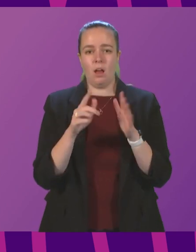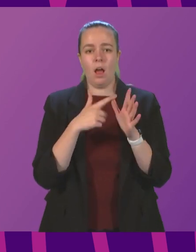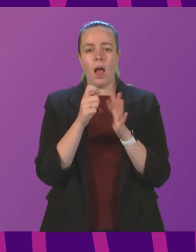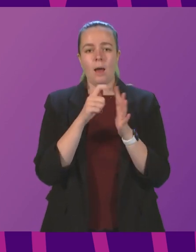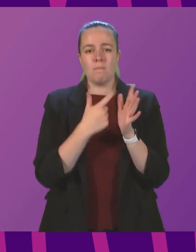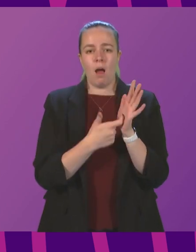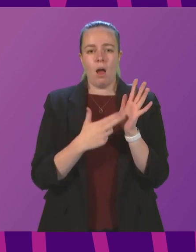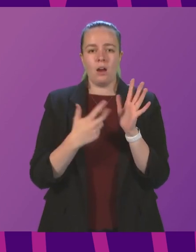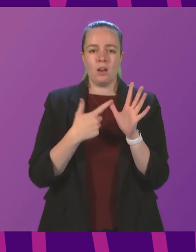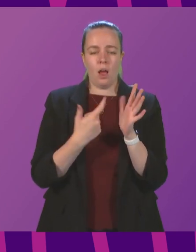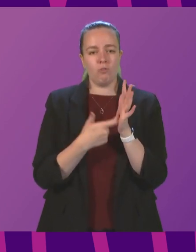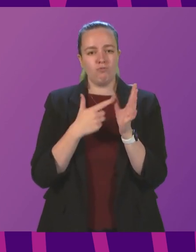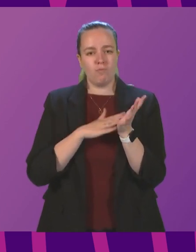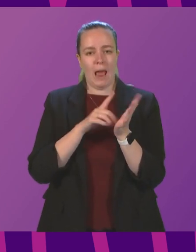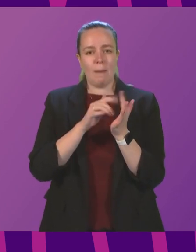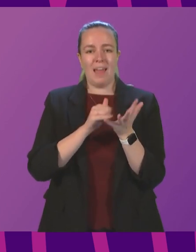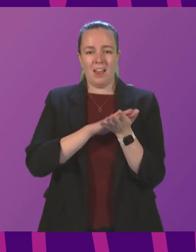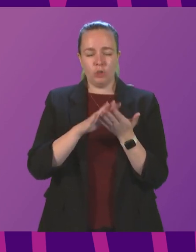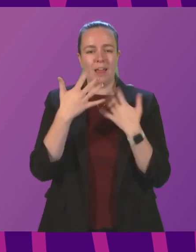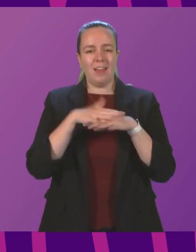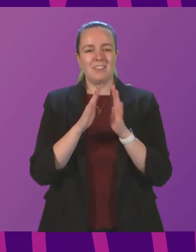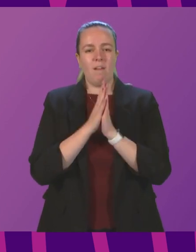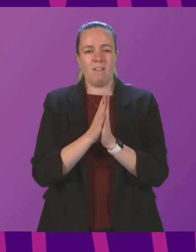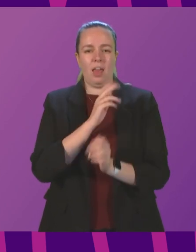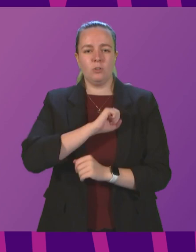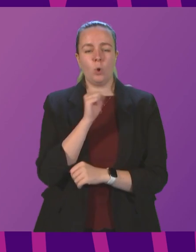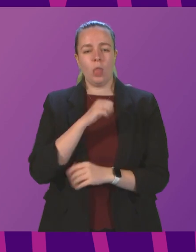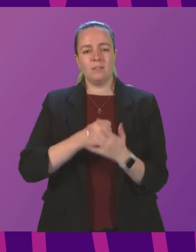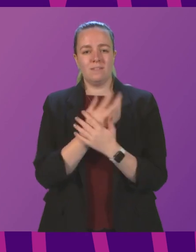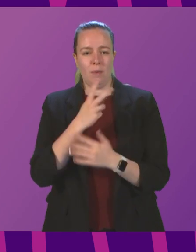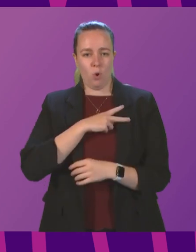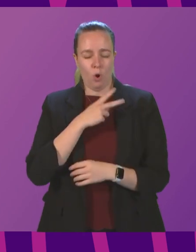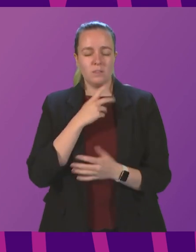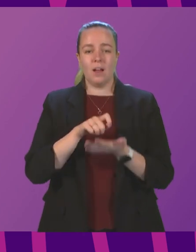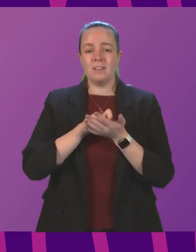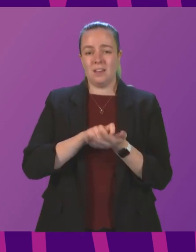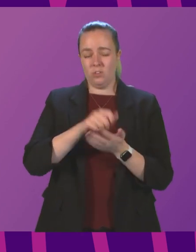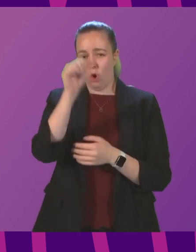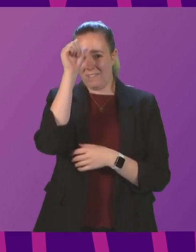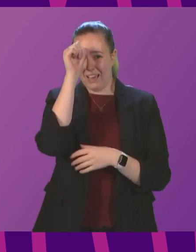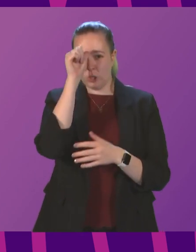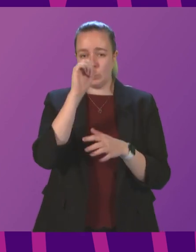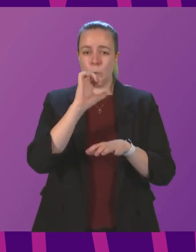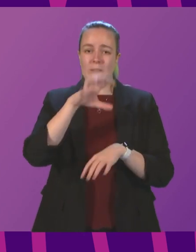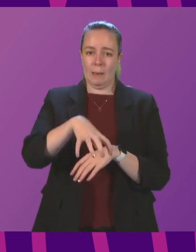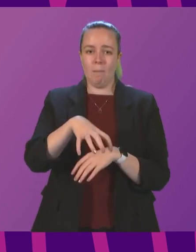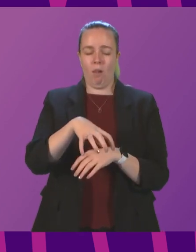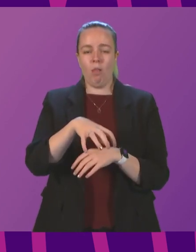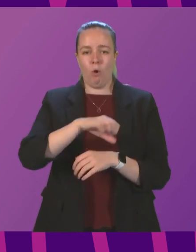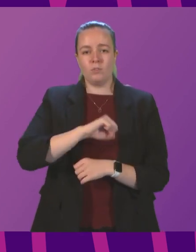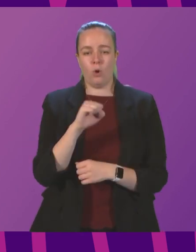Aparna Ramesh, Interfaith Scotland Development Officer and Secretary of Hindu Temple of Scotland, Brother Glen.